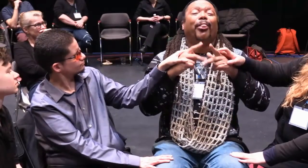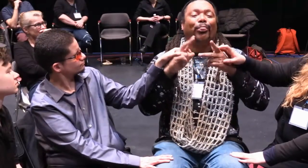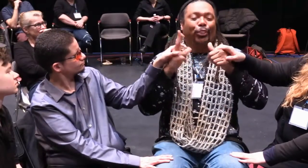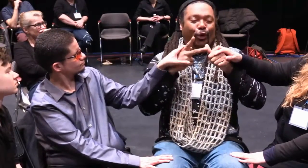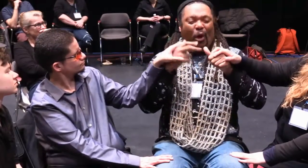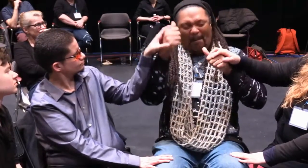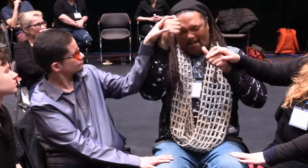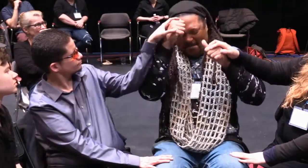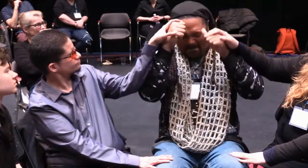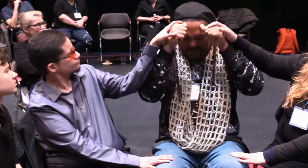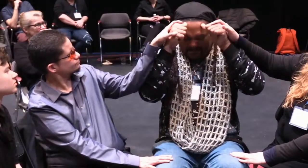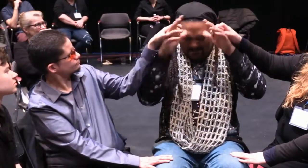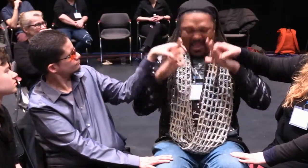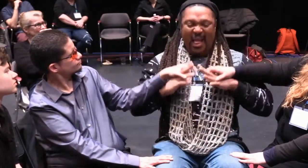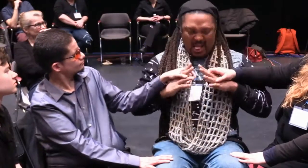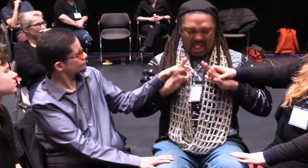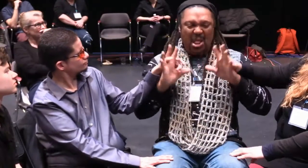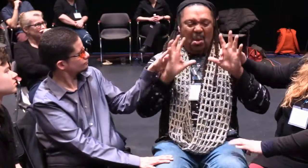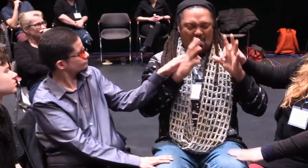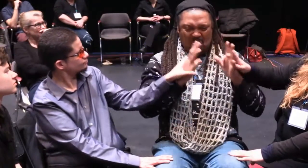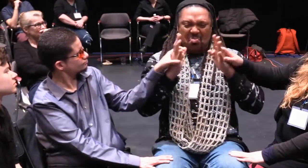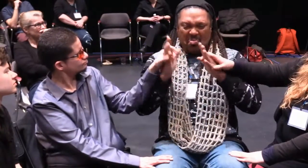Second to that, I'm a deaf person.